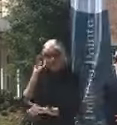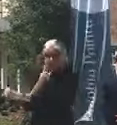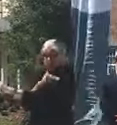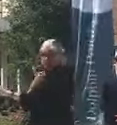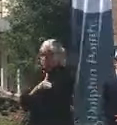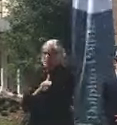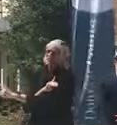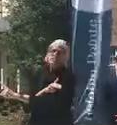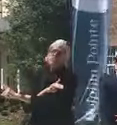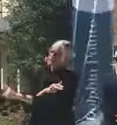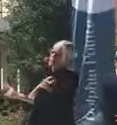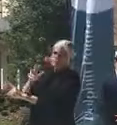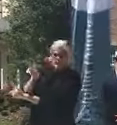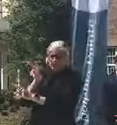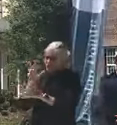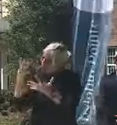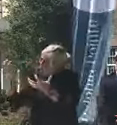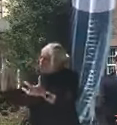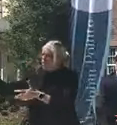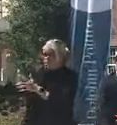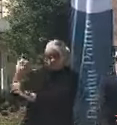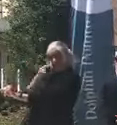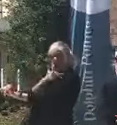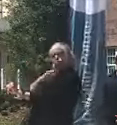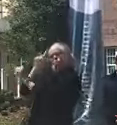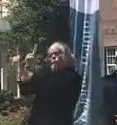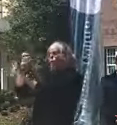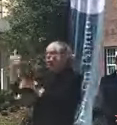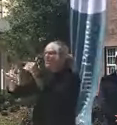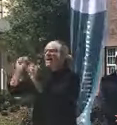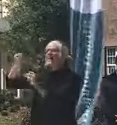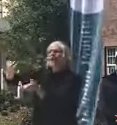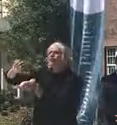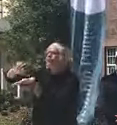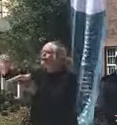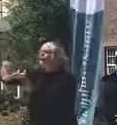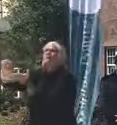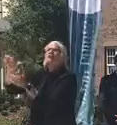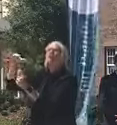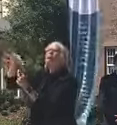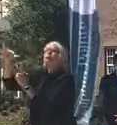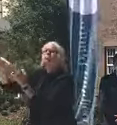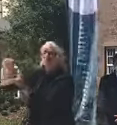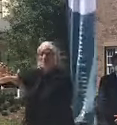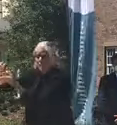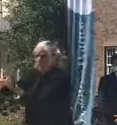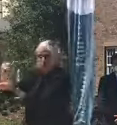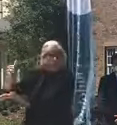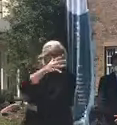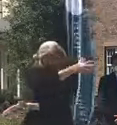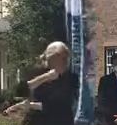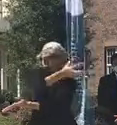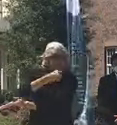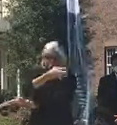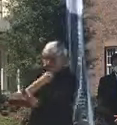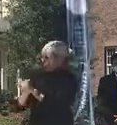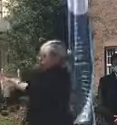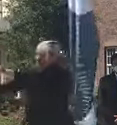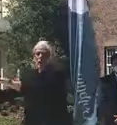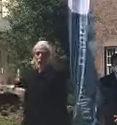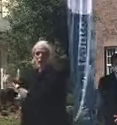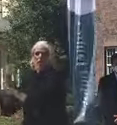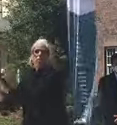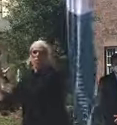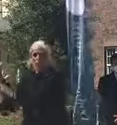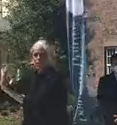But if you have an outbreak at a nursing home, you could end up with dozens of patients coming into the hospital. So it's in their best interest to make sure